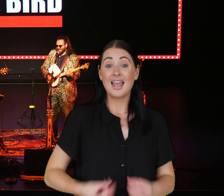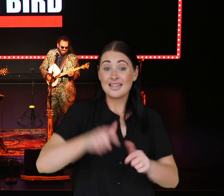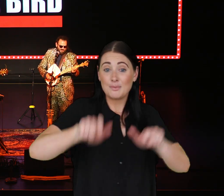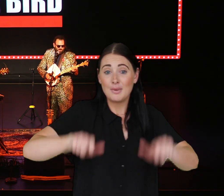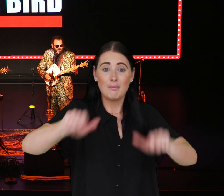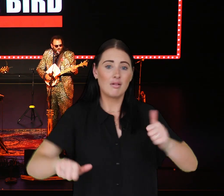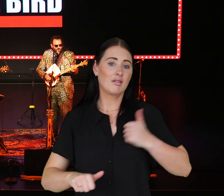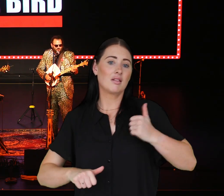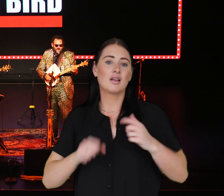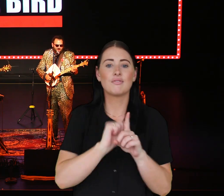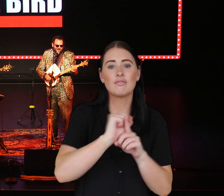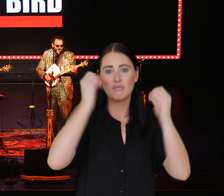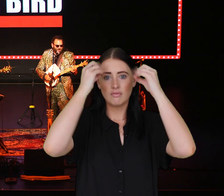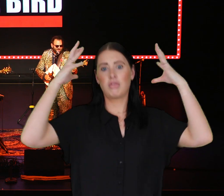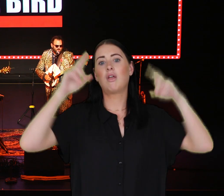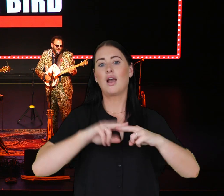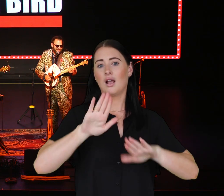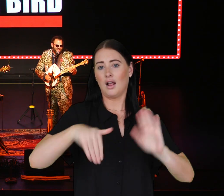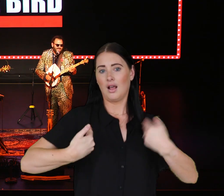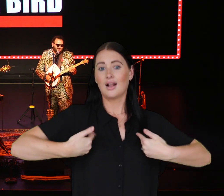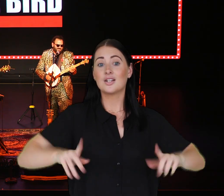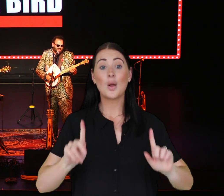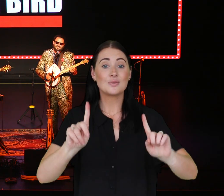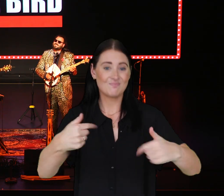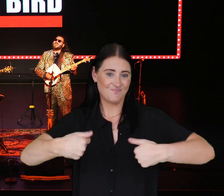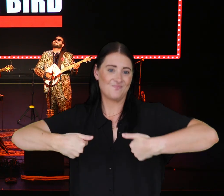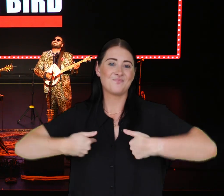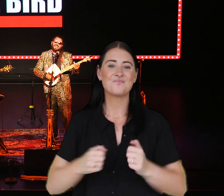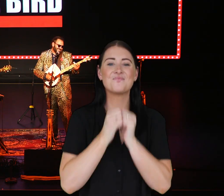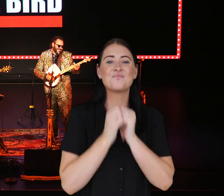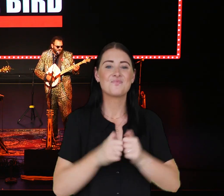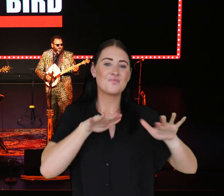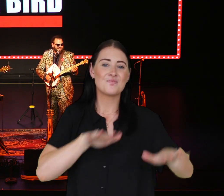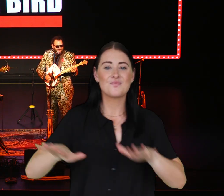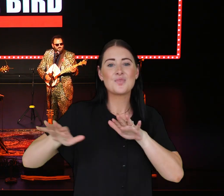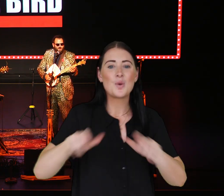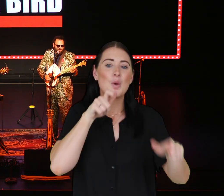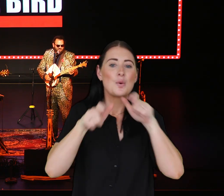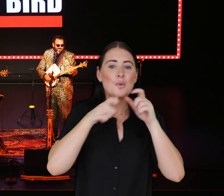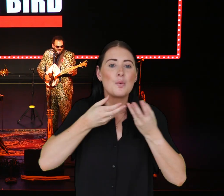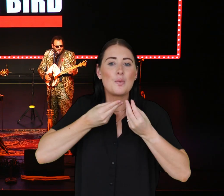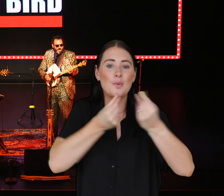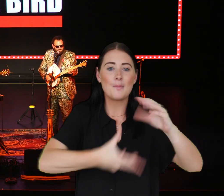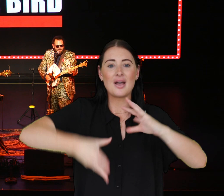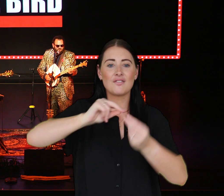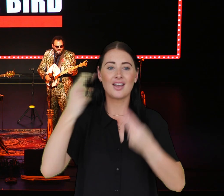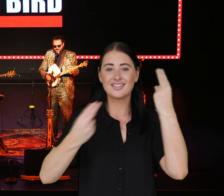People tune their egos and wear the latest trends But I just lubricate the words and sing among my friends